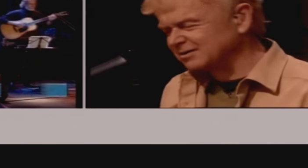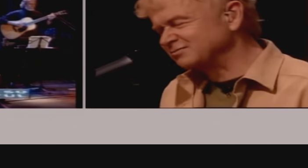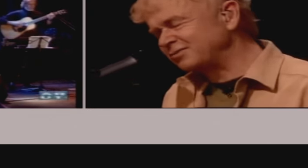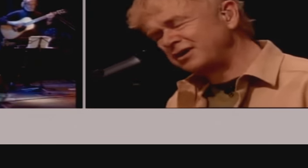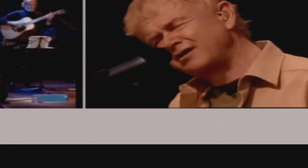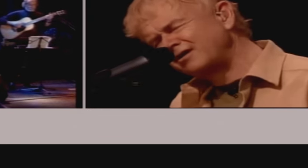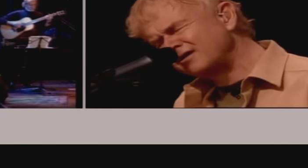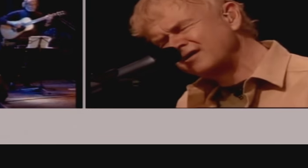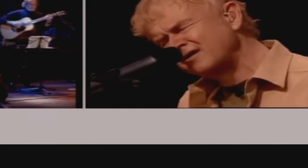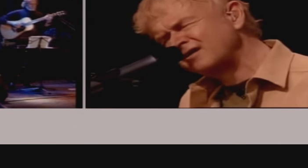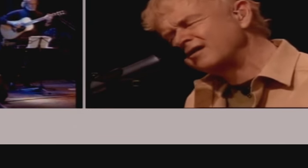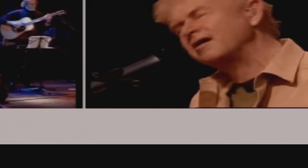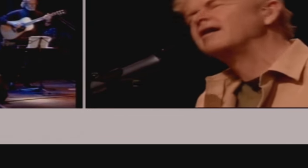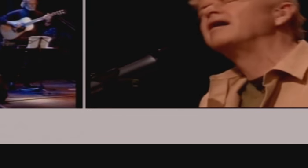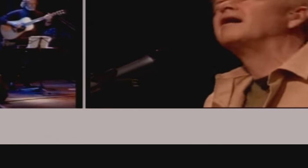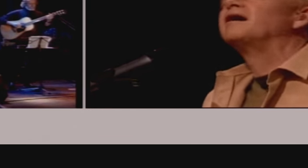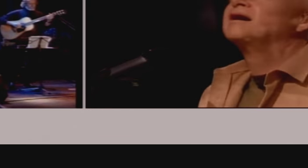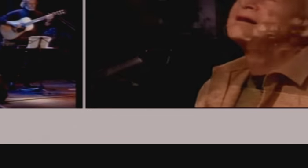To me